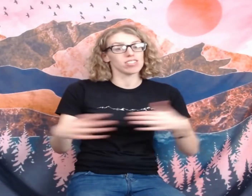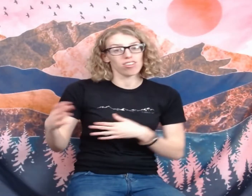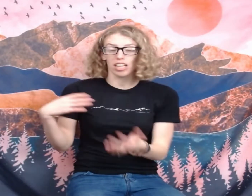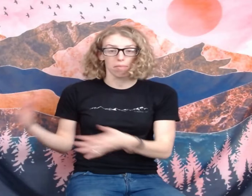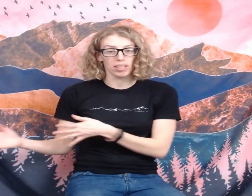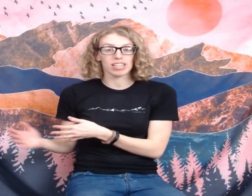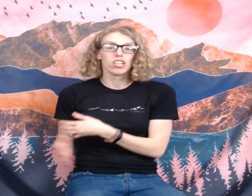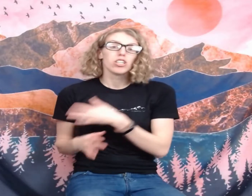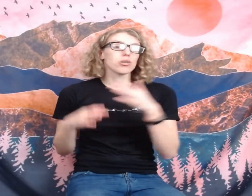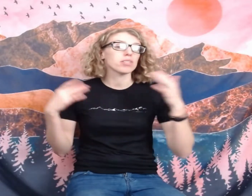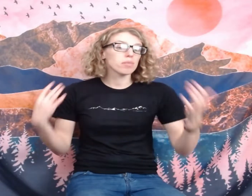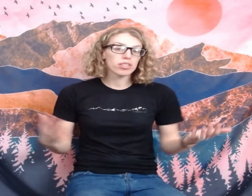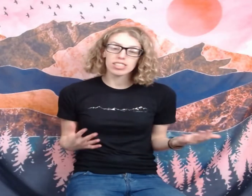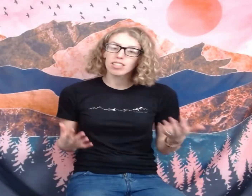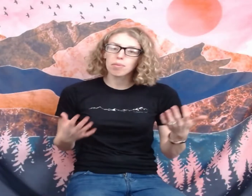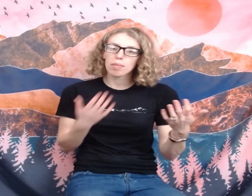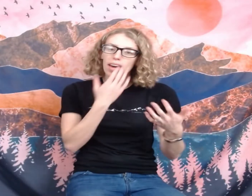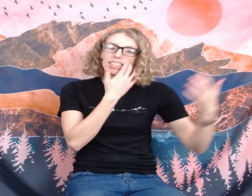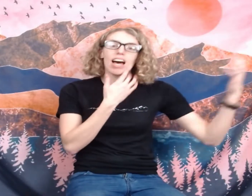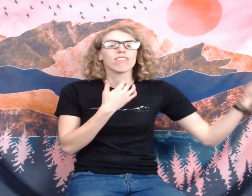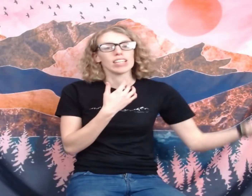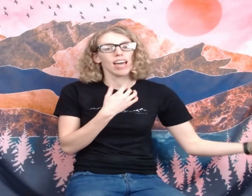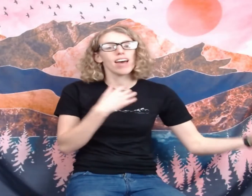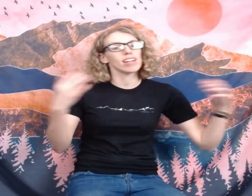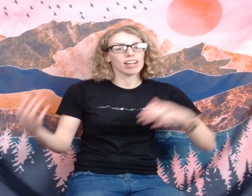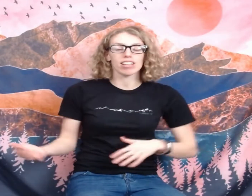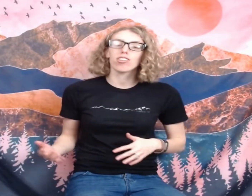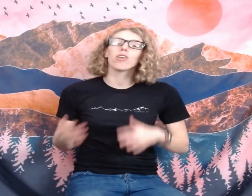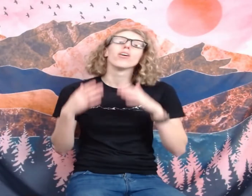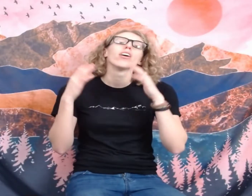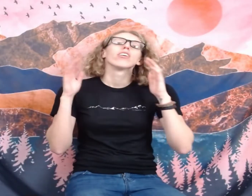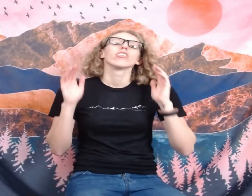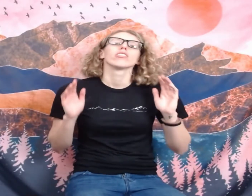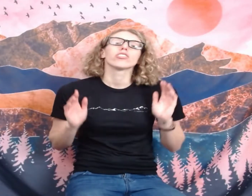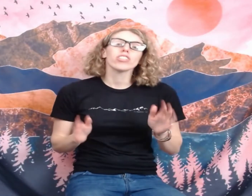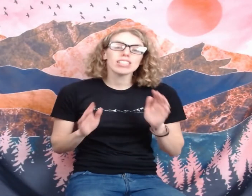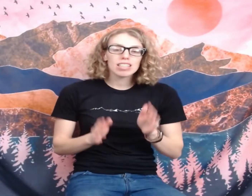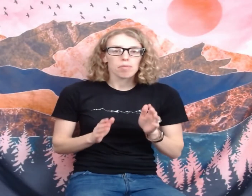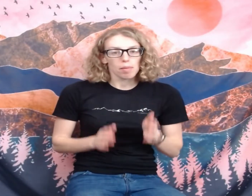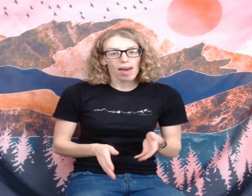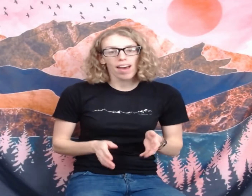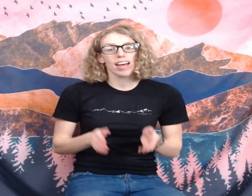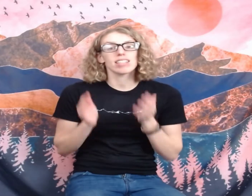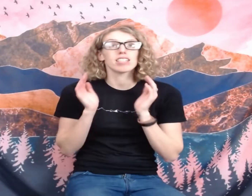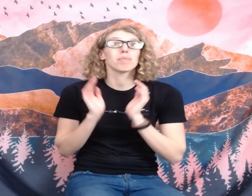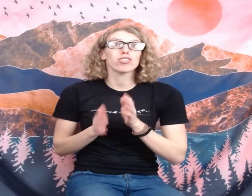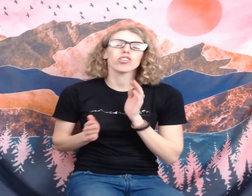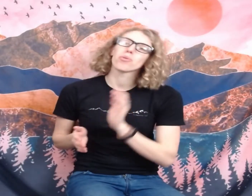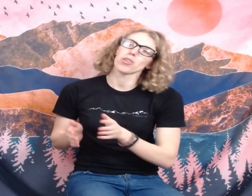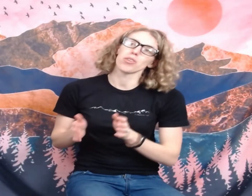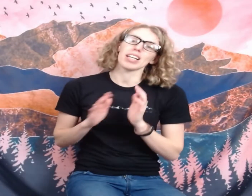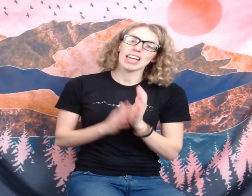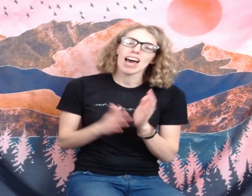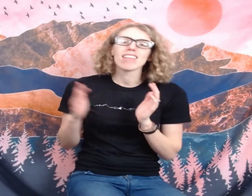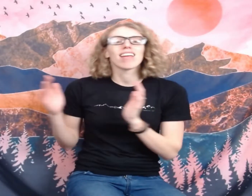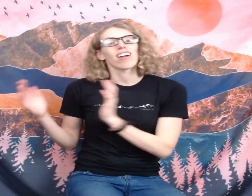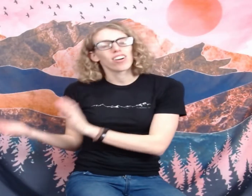on the company. similar to sleeping bags that have EN and ISO certain sleeping pads especially those again that are